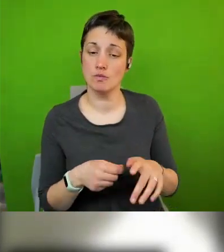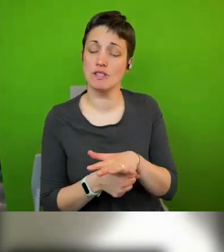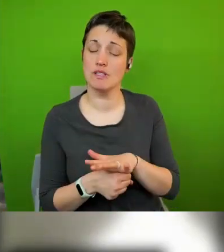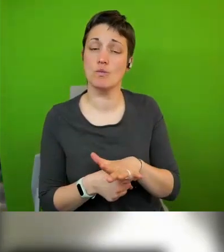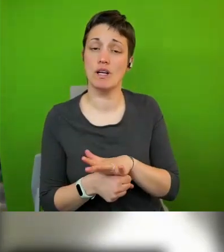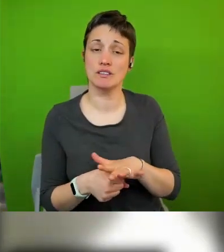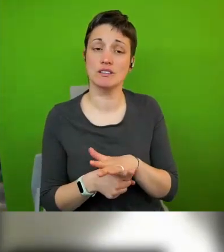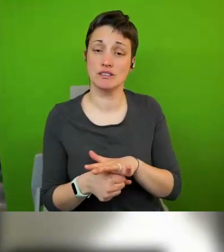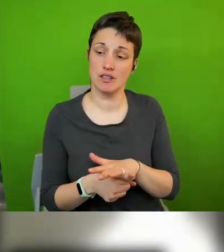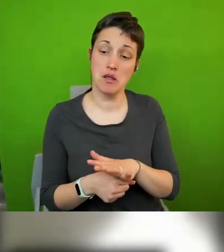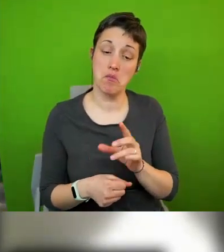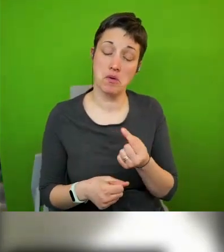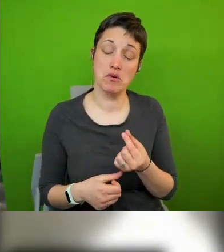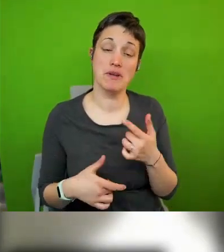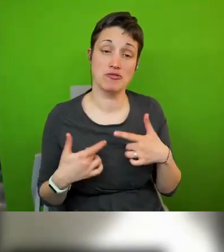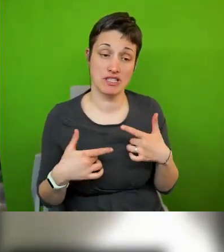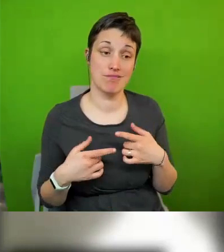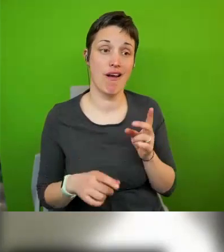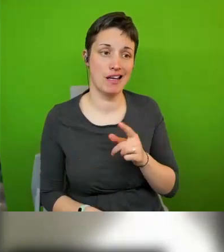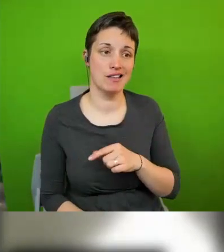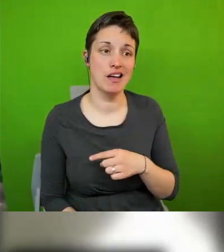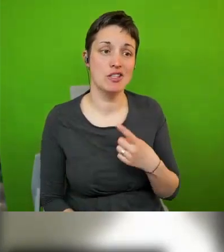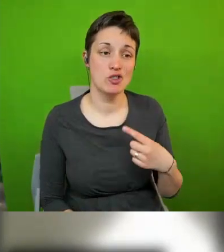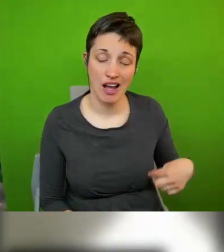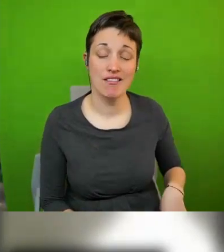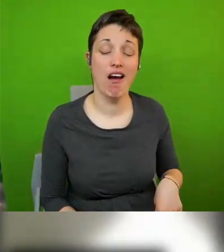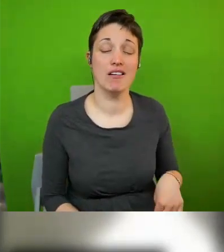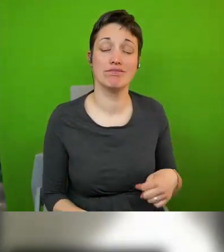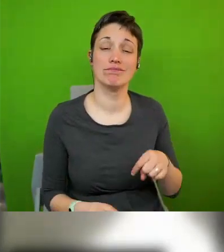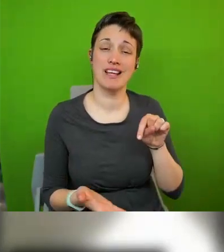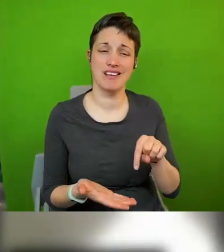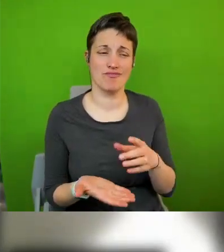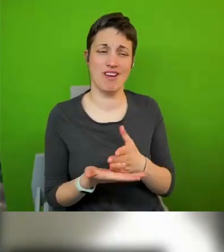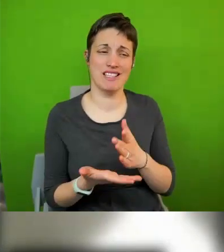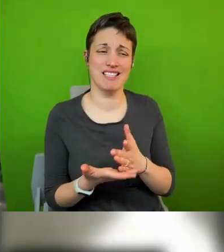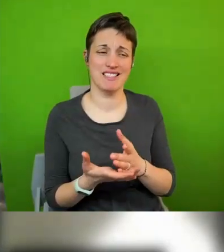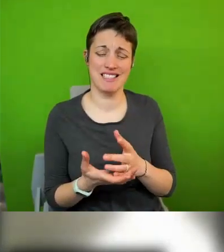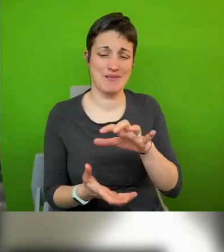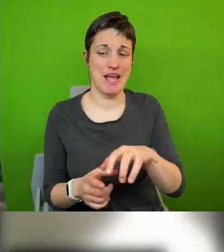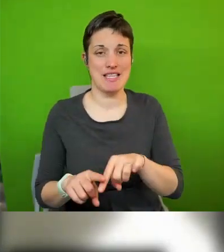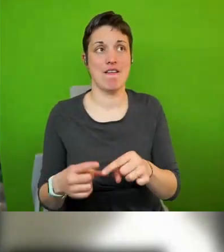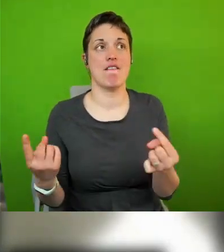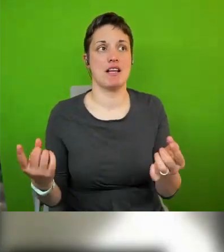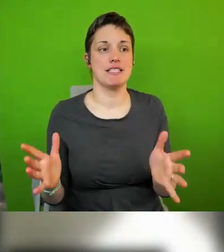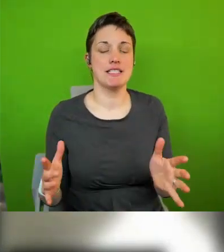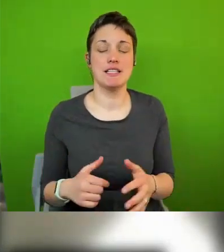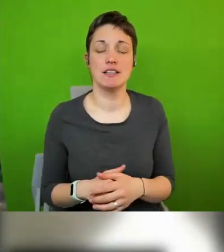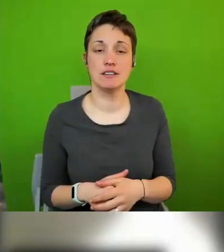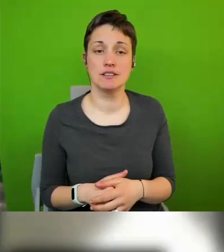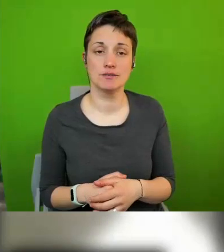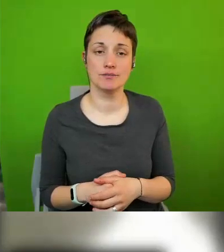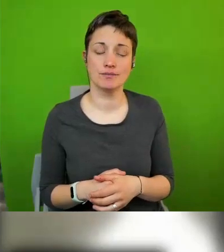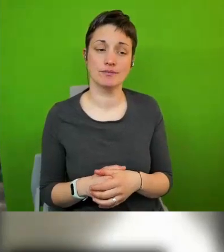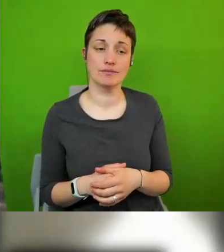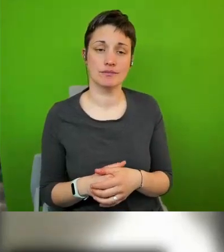of interest again china here of course being a different a different entity altogether um and finally i